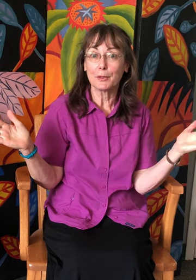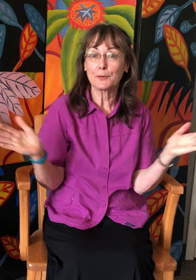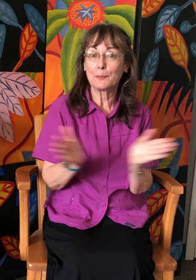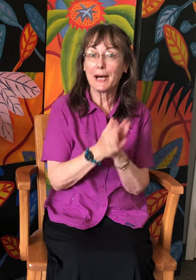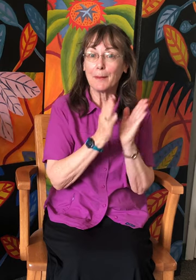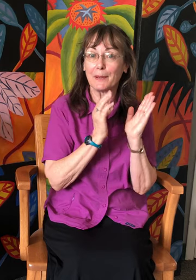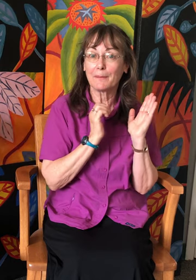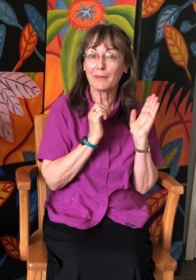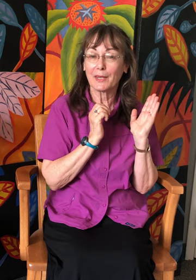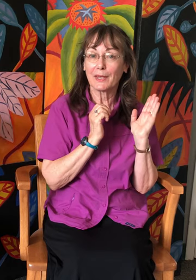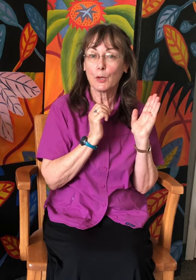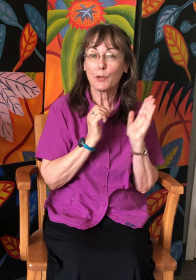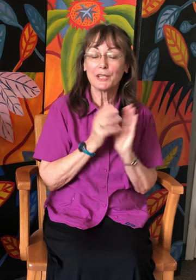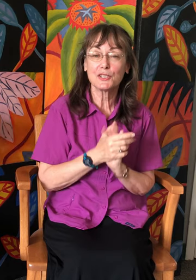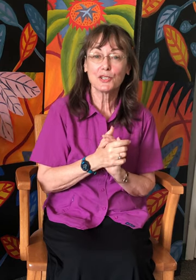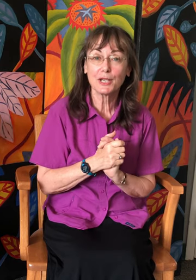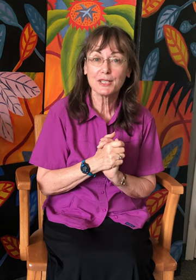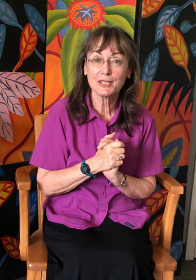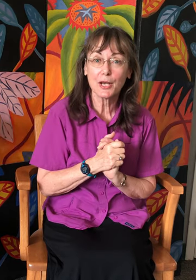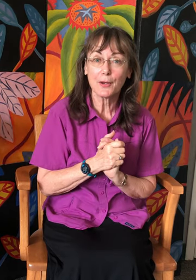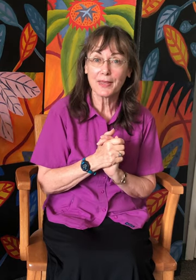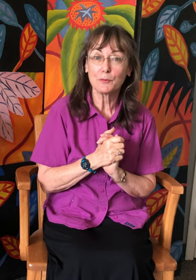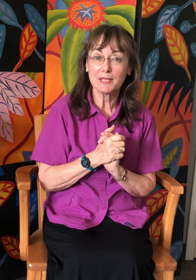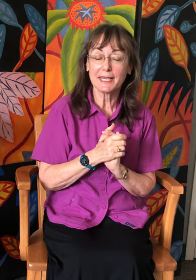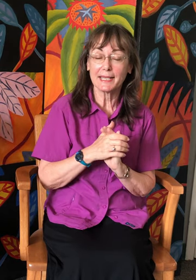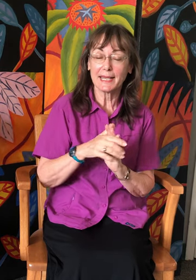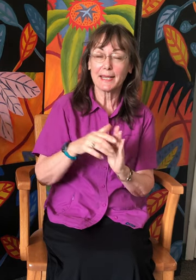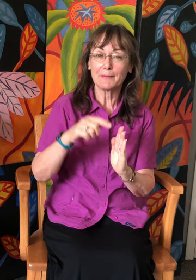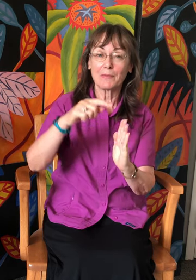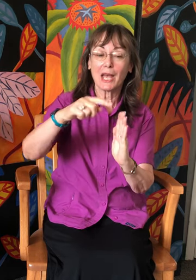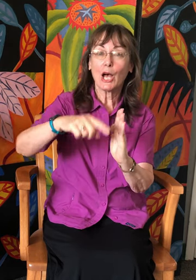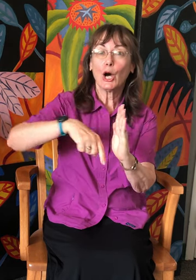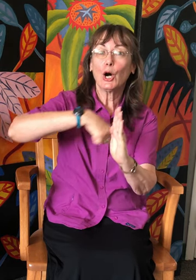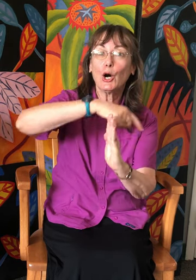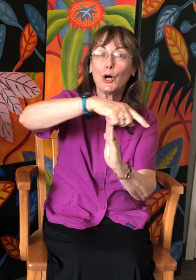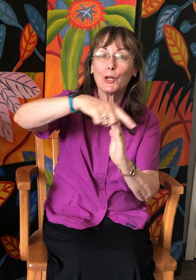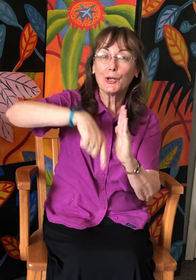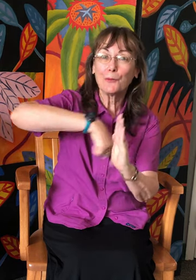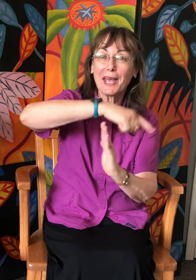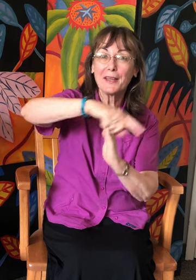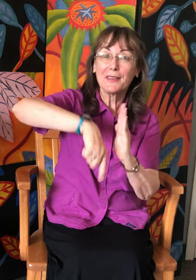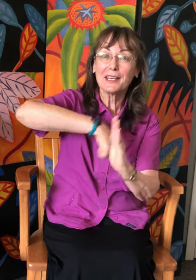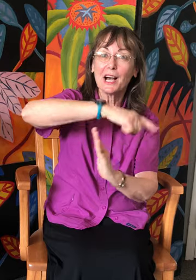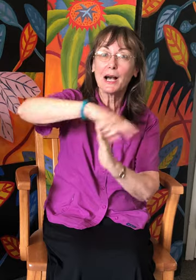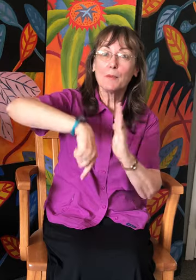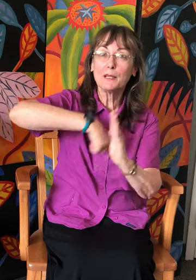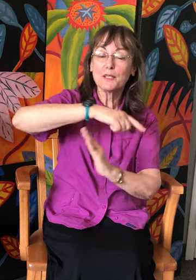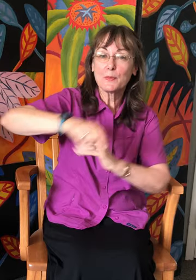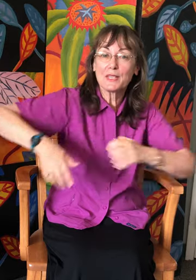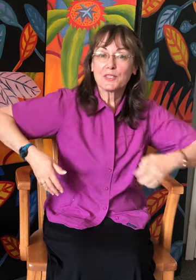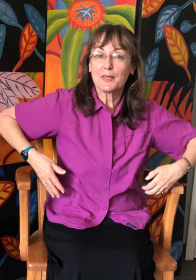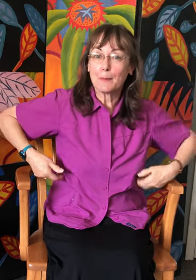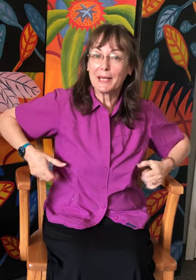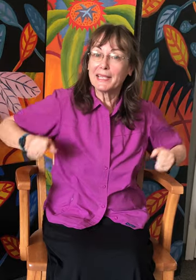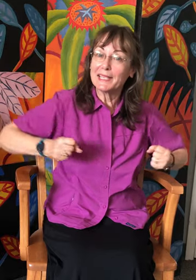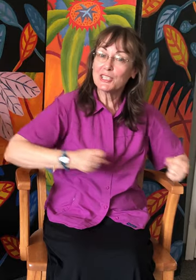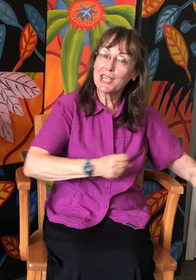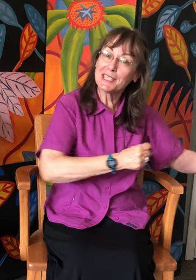goes pop. We're gonna start slow and then we'll sing it again. All around the cobbler's bench the monkey chased